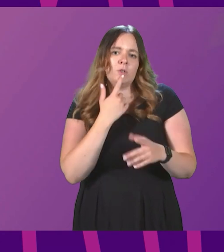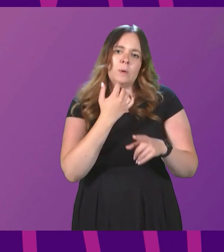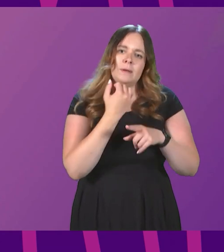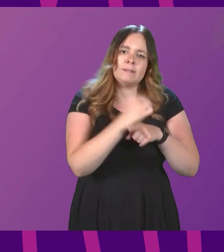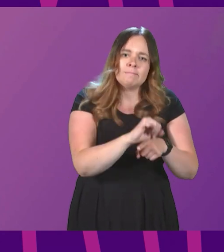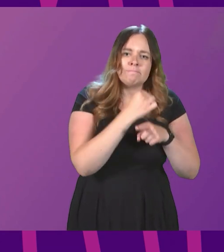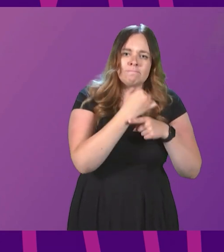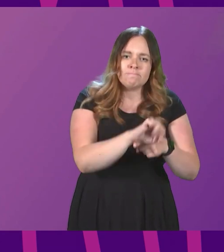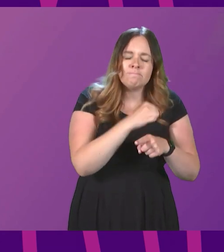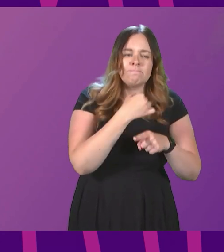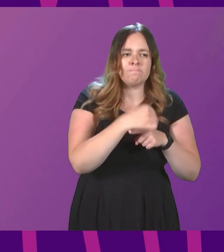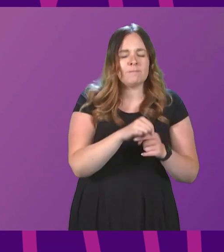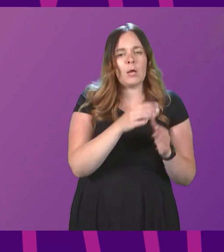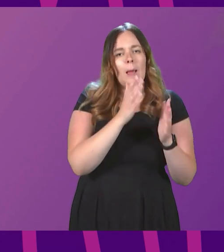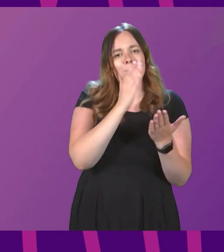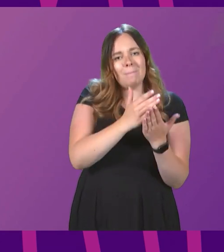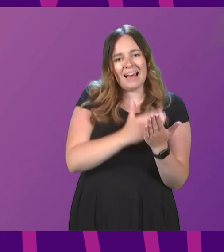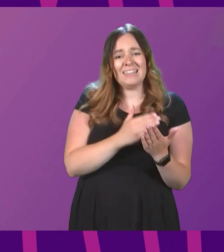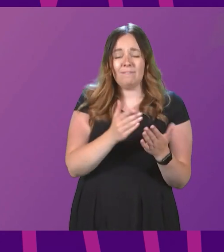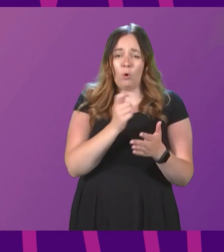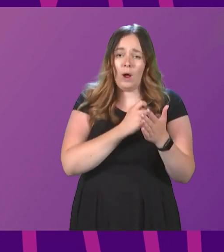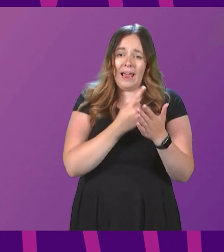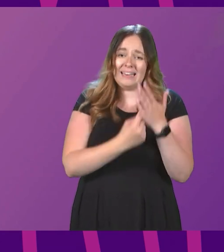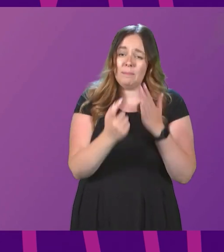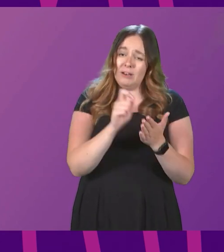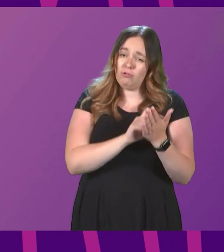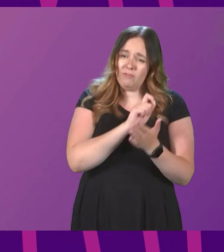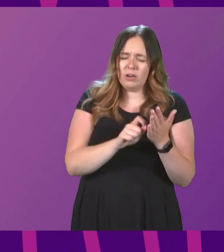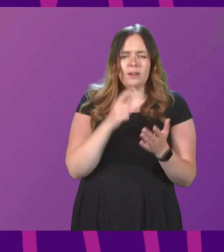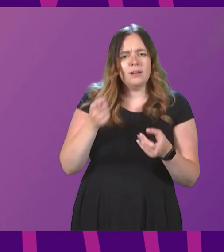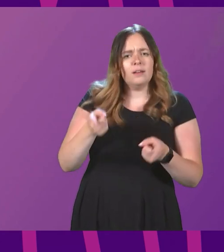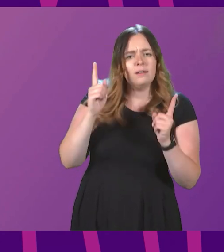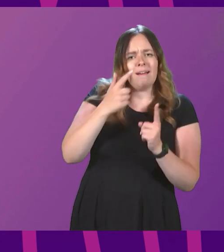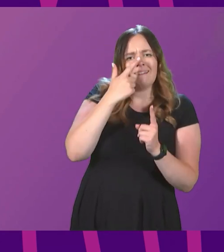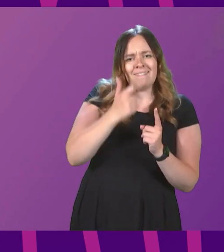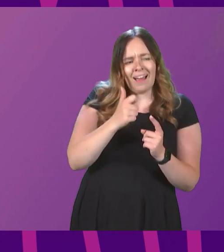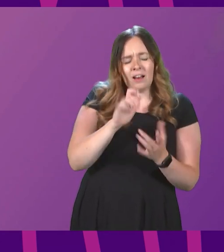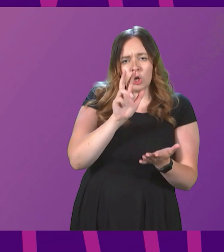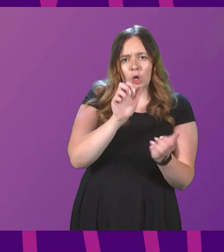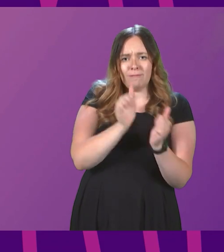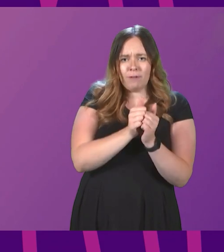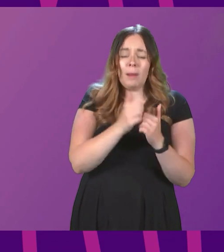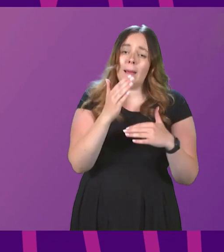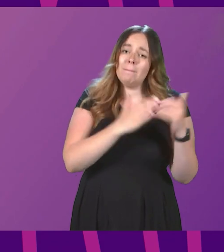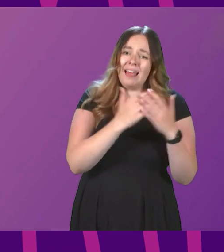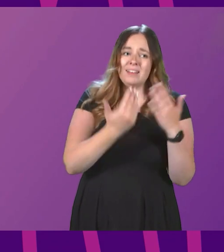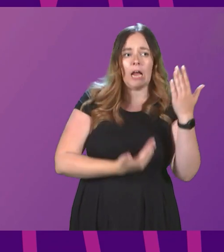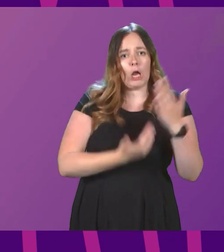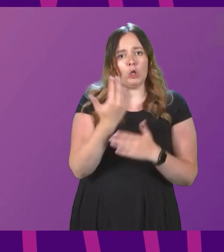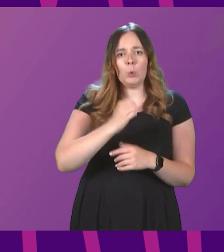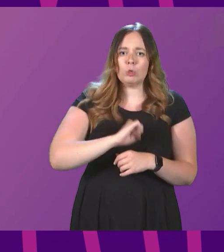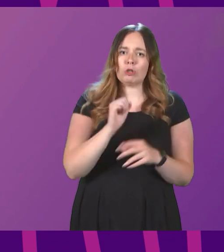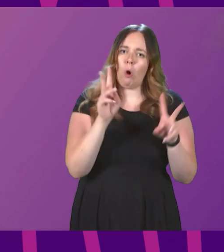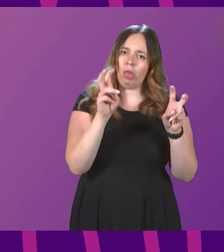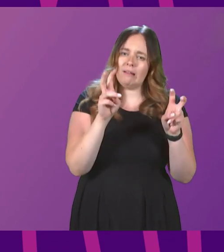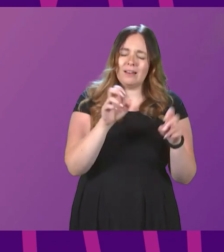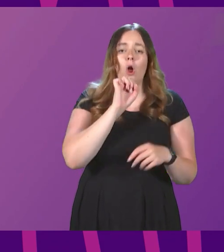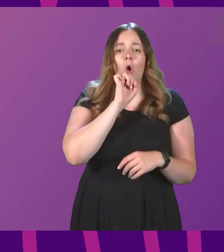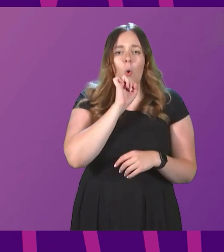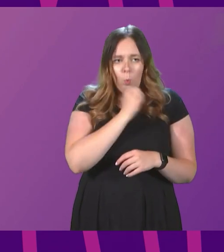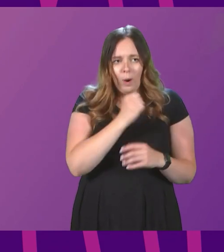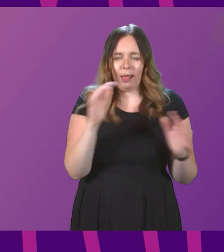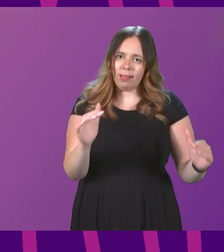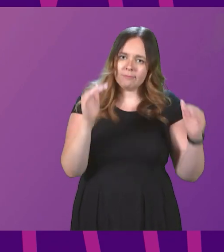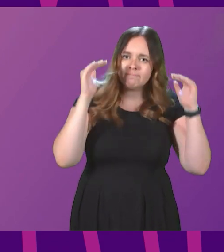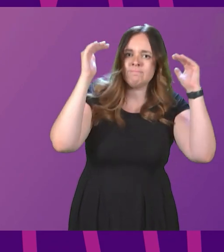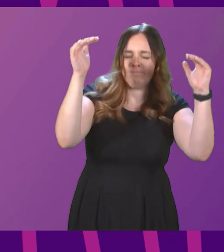mandate for an independence referendum, can the first minister confirm that building a new Scotland will ensure that the national conversation ahead of the referendum will be of